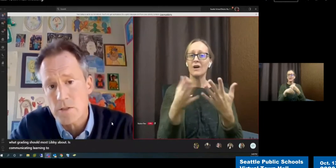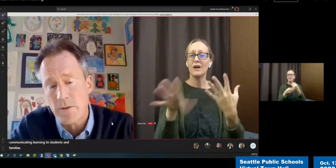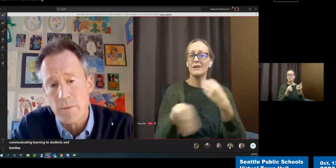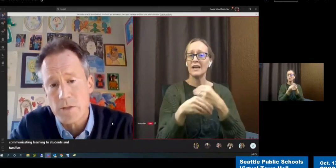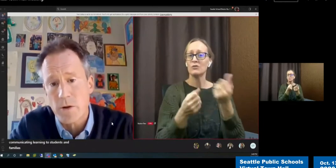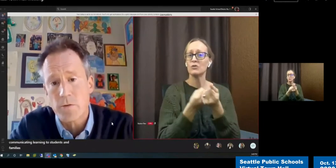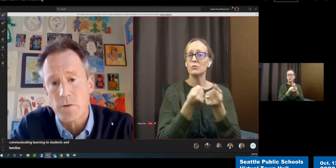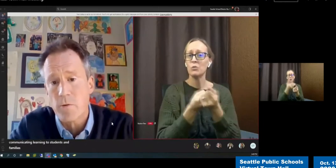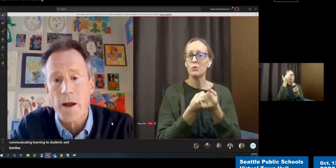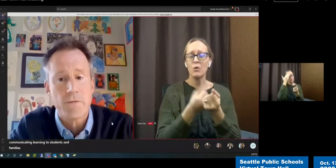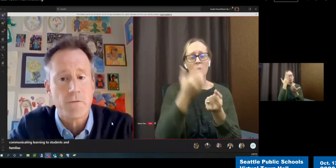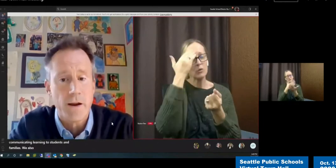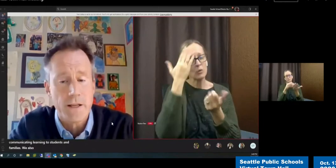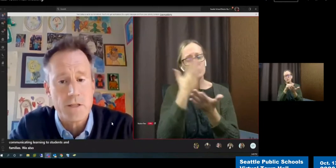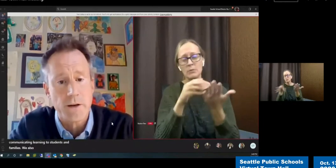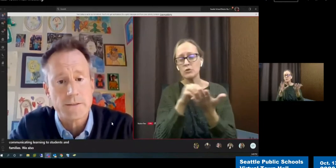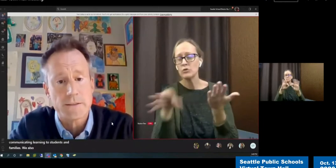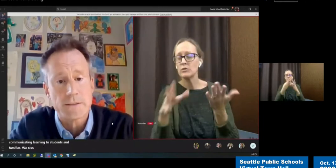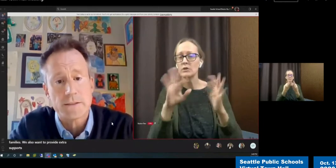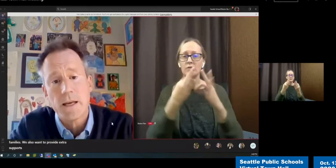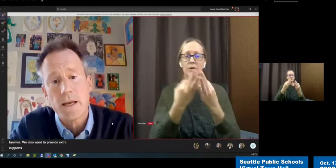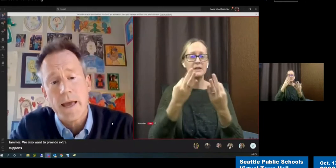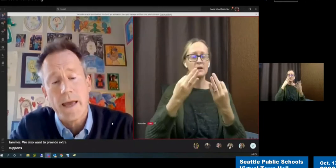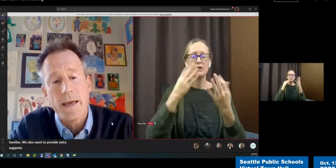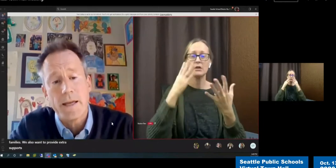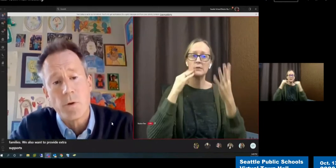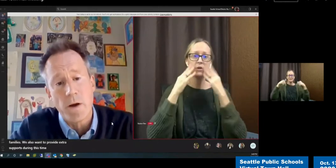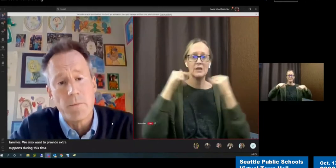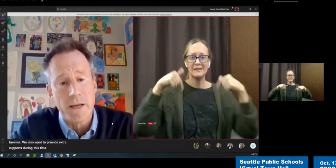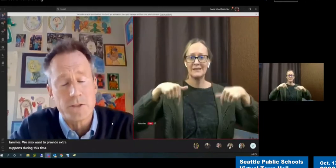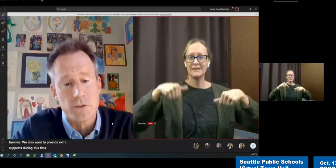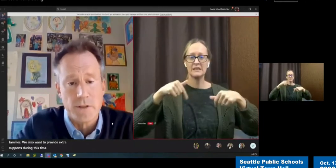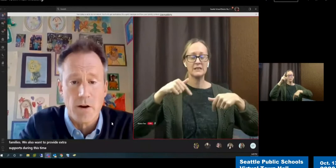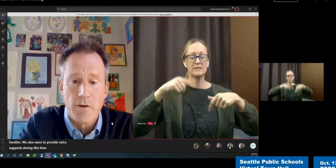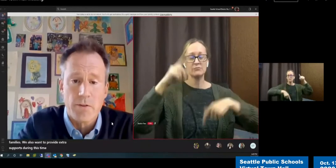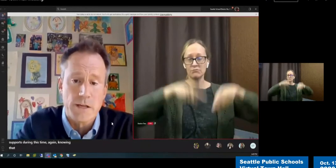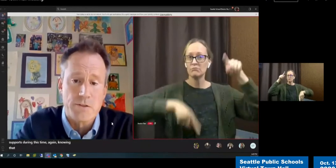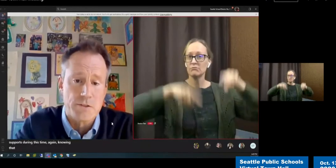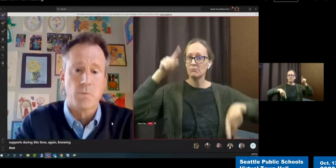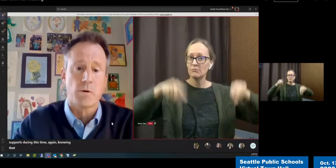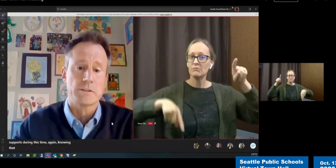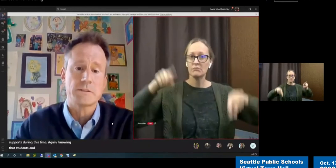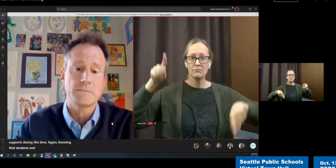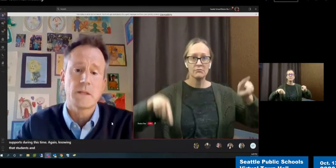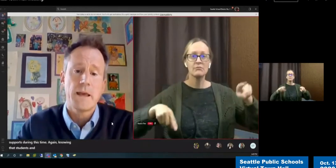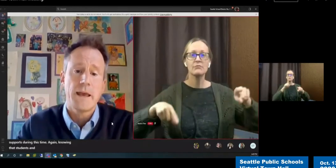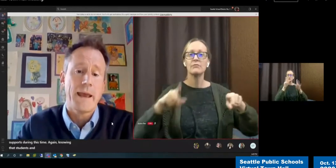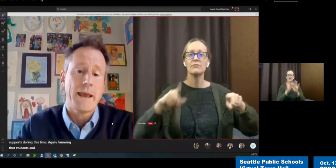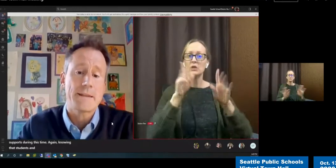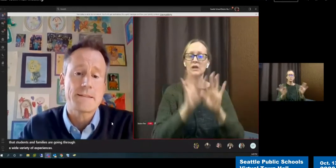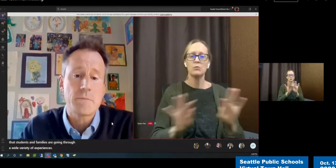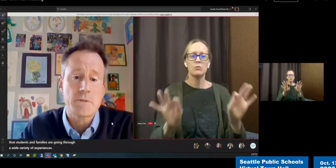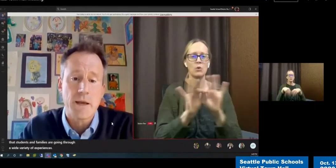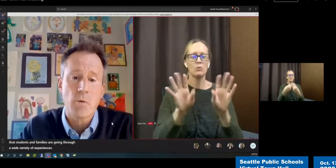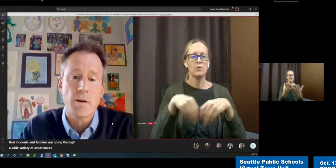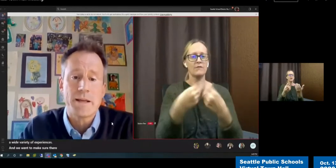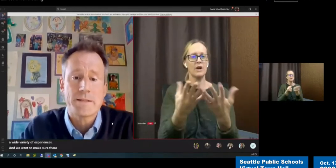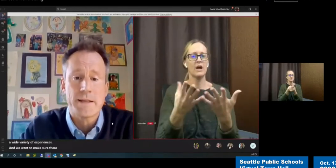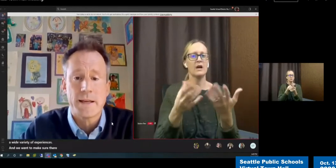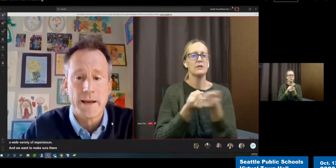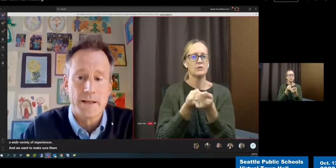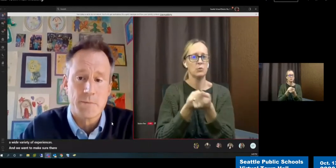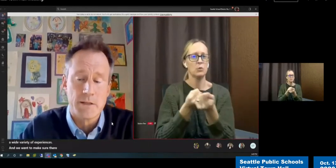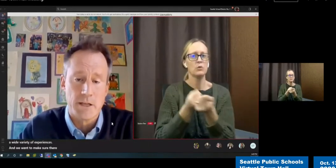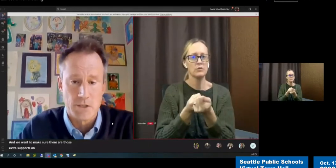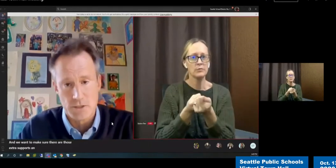students and families are going through a wide variety of experiences and we want to make sure there are those extra supports. And at the same time, we want to maintain